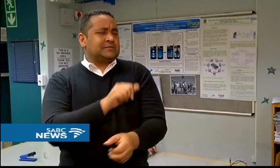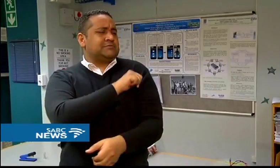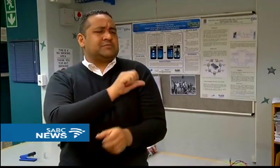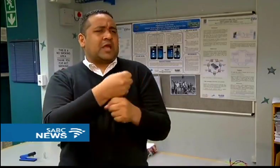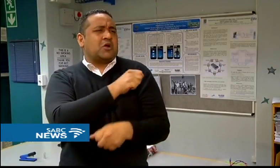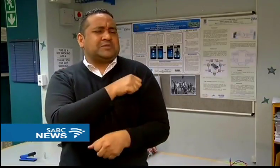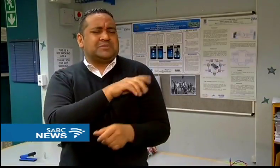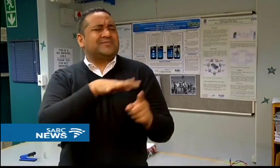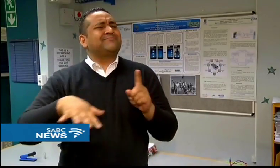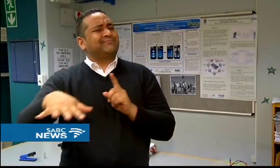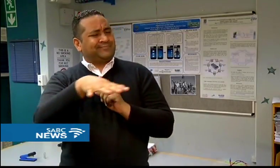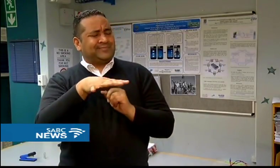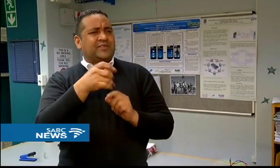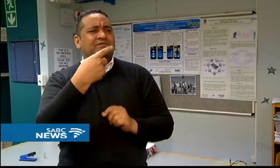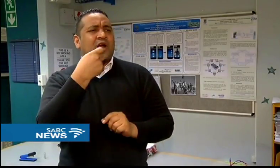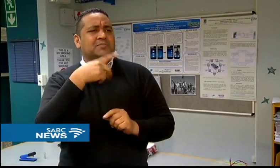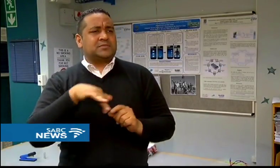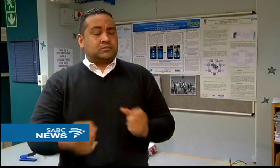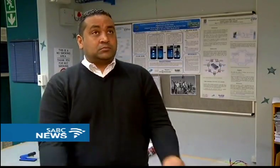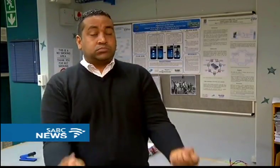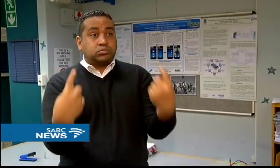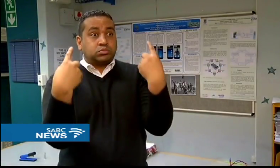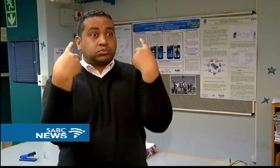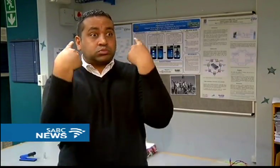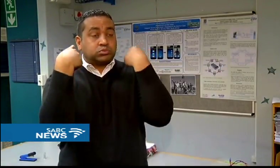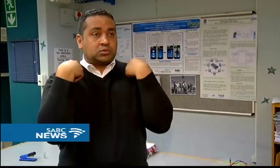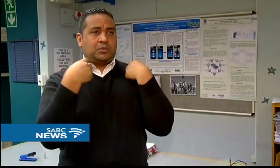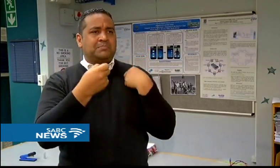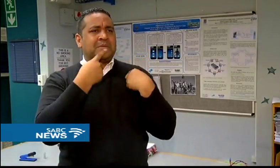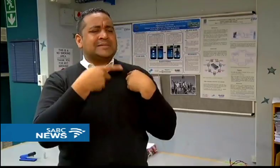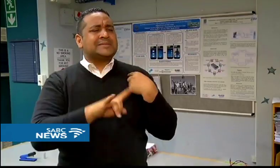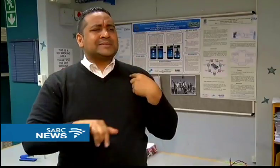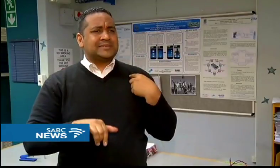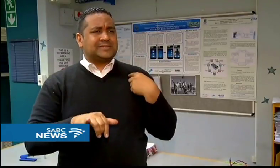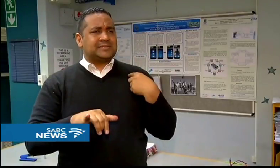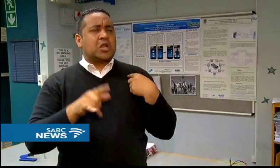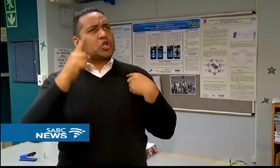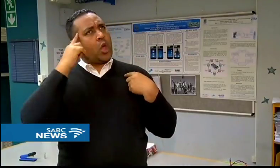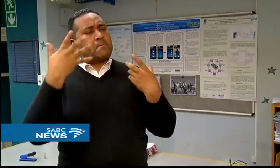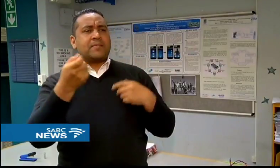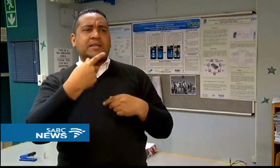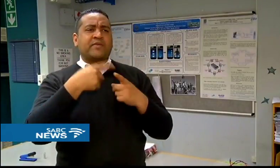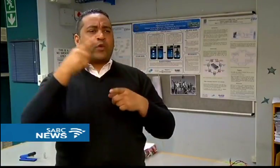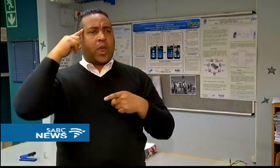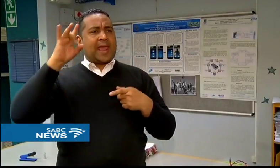field, with doctors, day hospitals, pharmacies. The people don't understand what the medication is for,